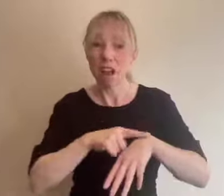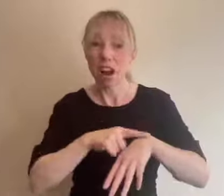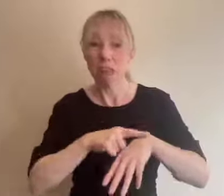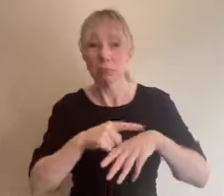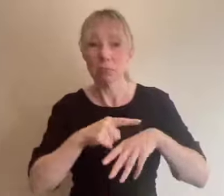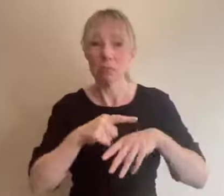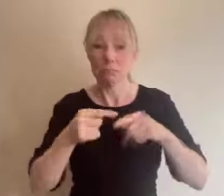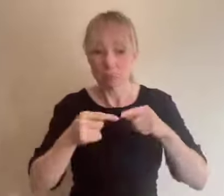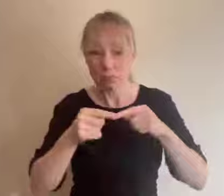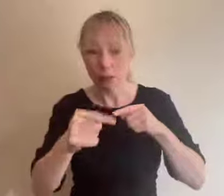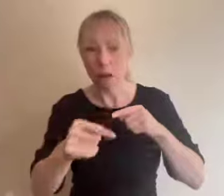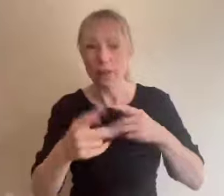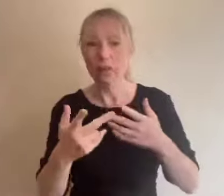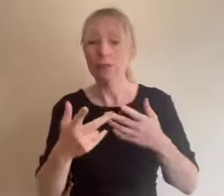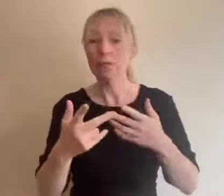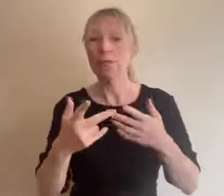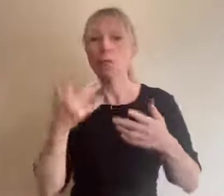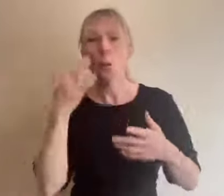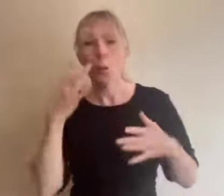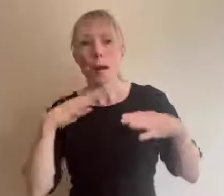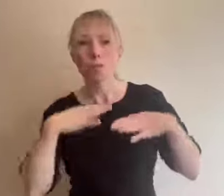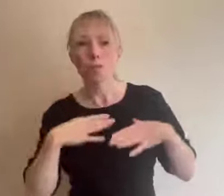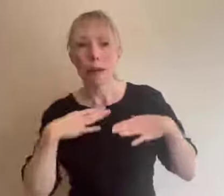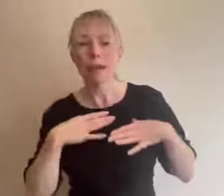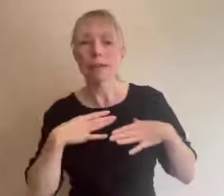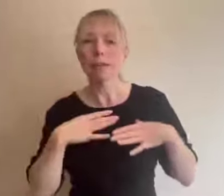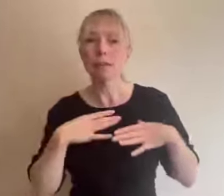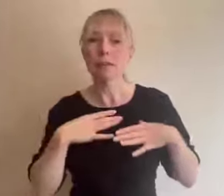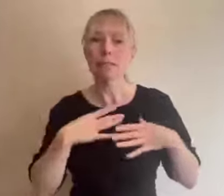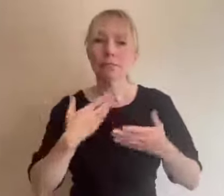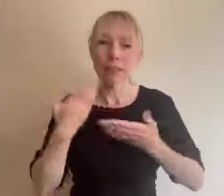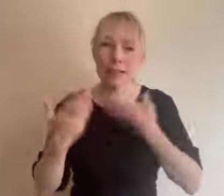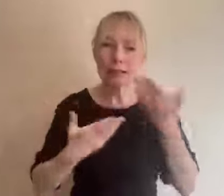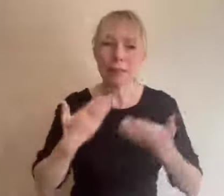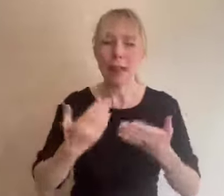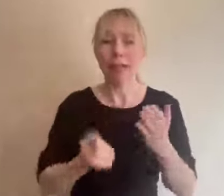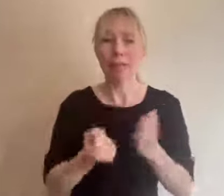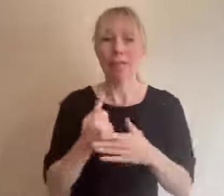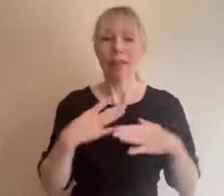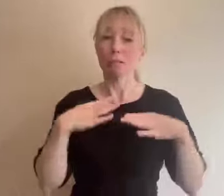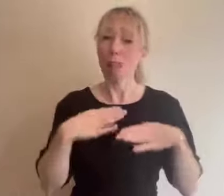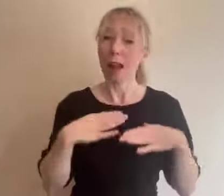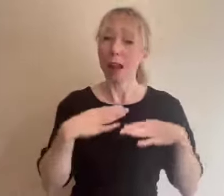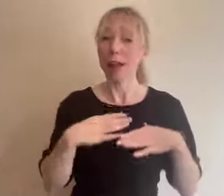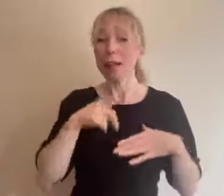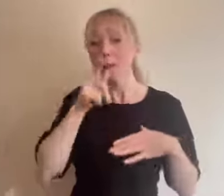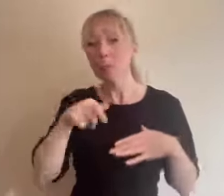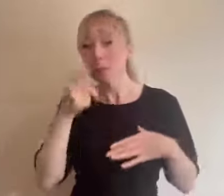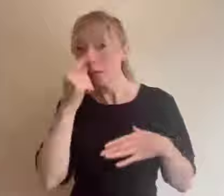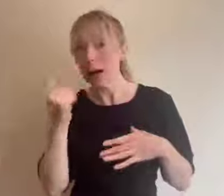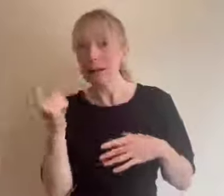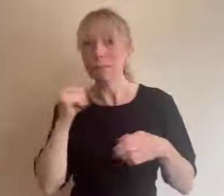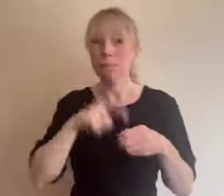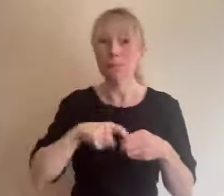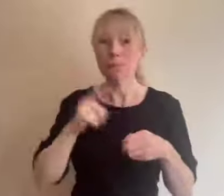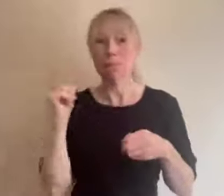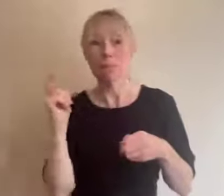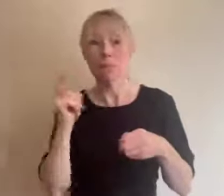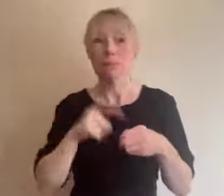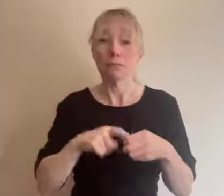that your event is relaxed and people can come and go as they wish what content notes are likely and how you plan to deliver